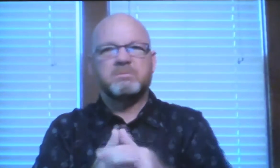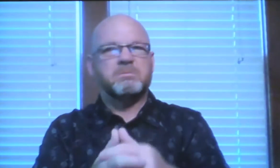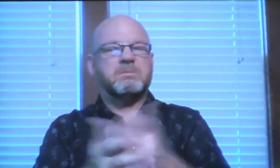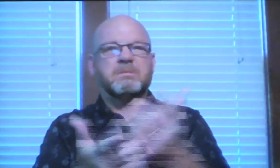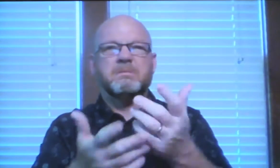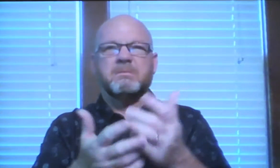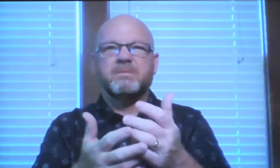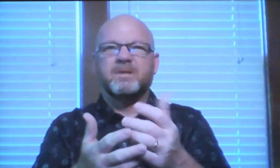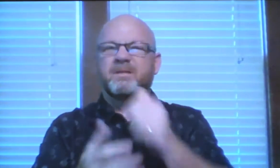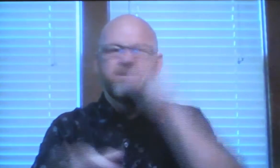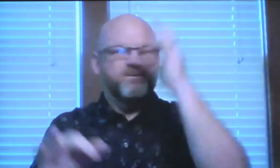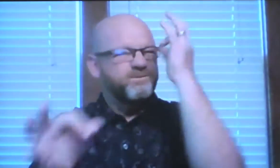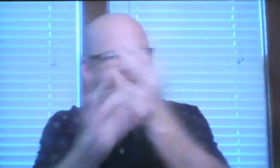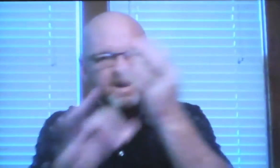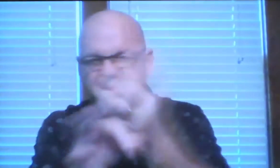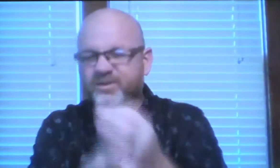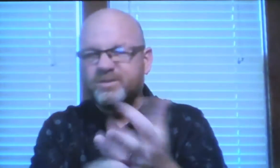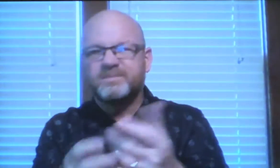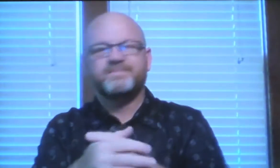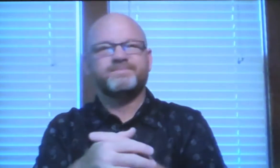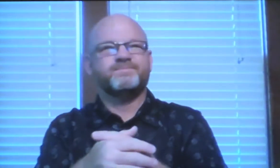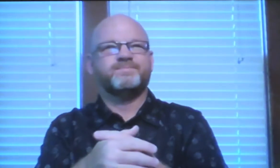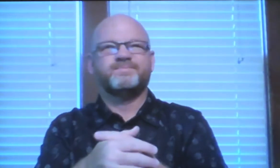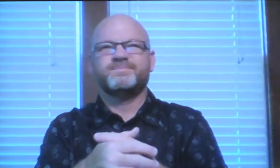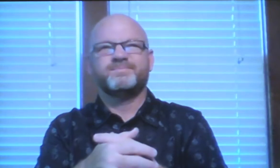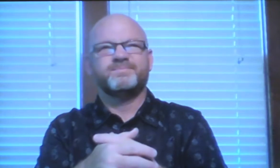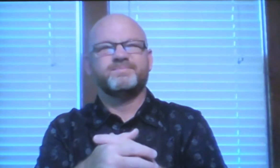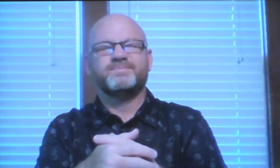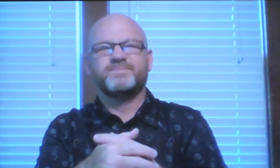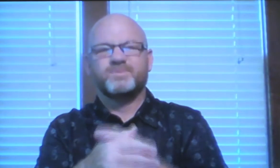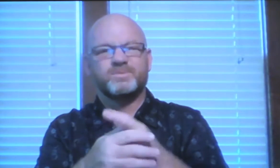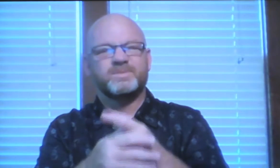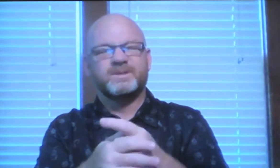Read the Bible. Pray. But, you know, you're not faithful anymore.